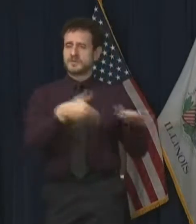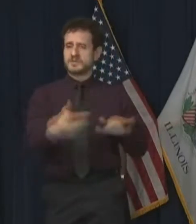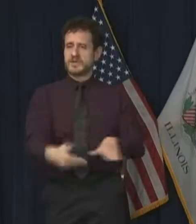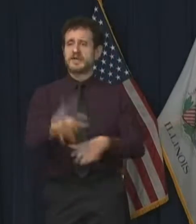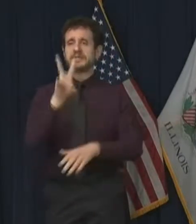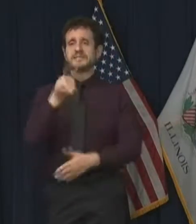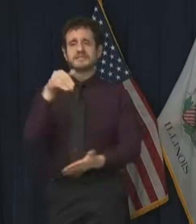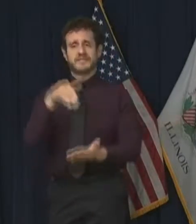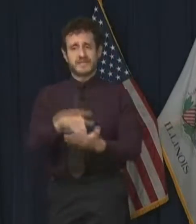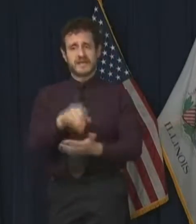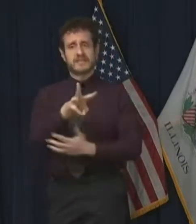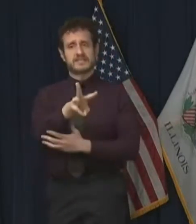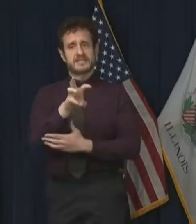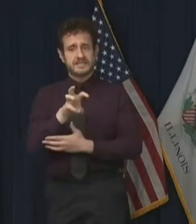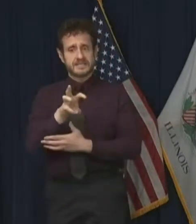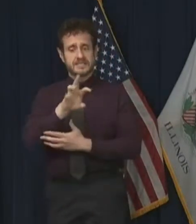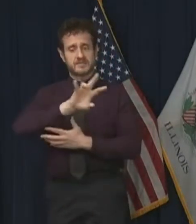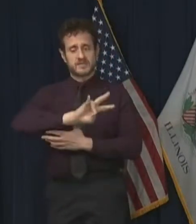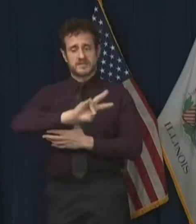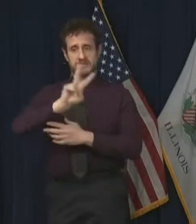,672.